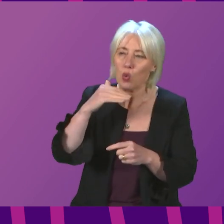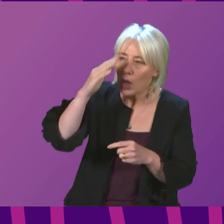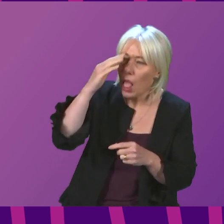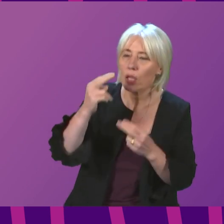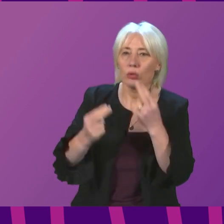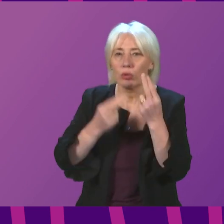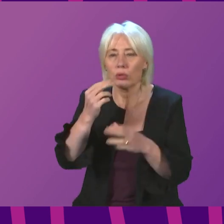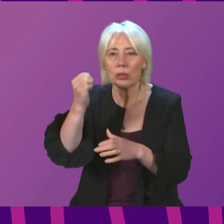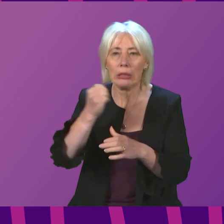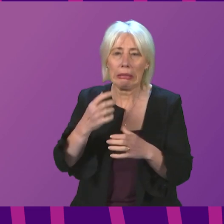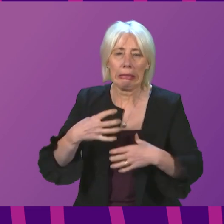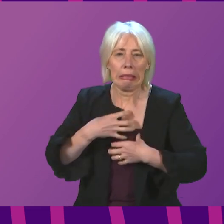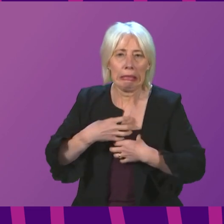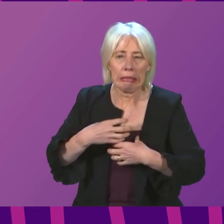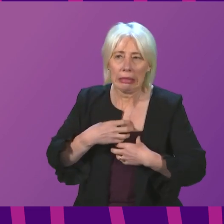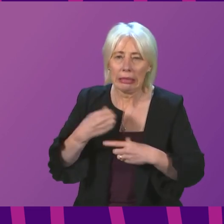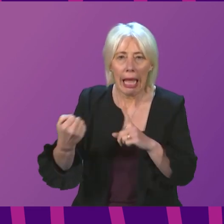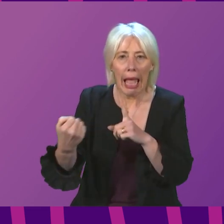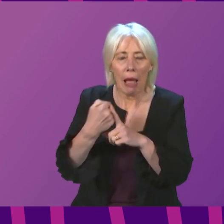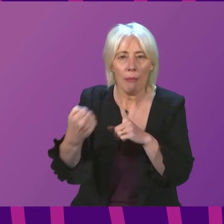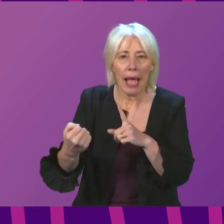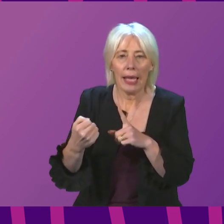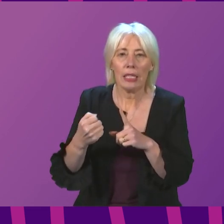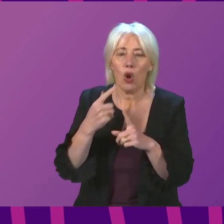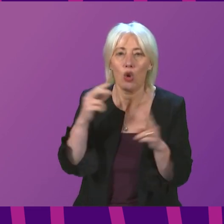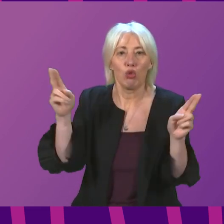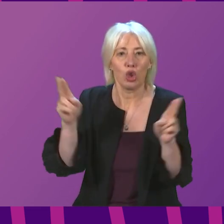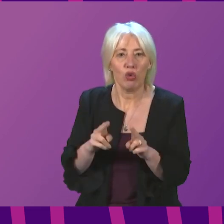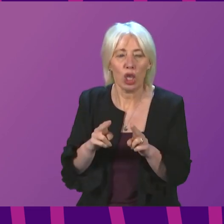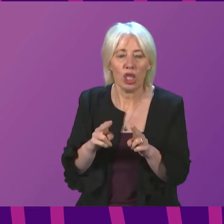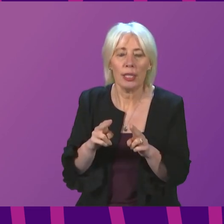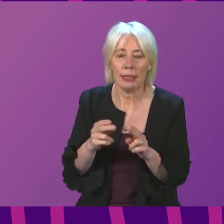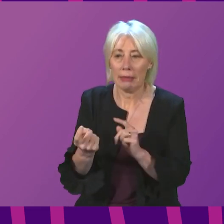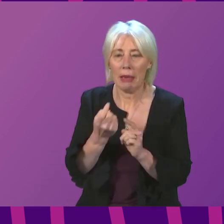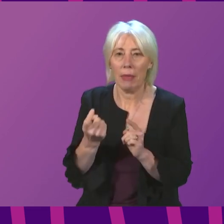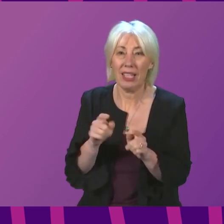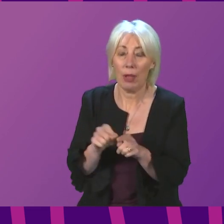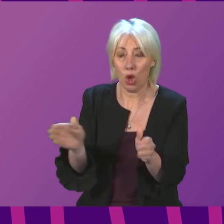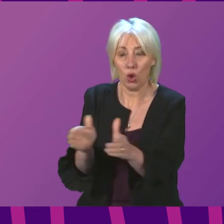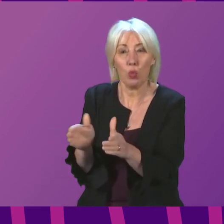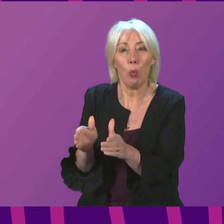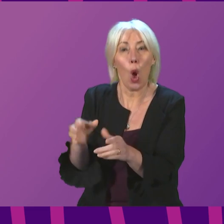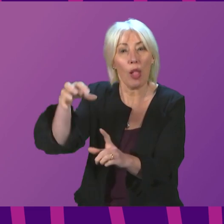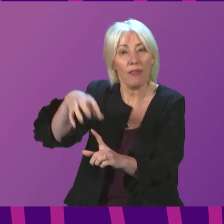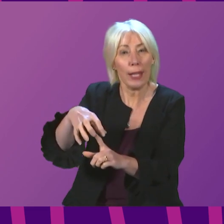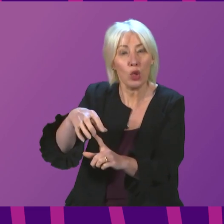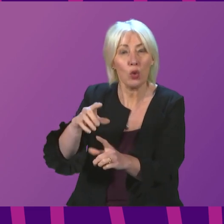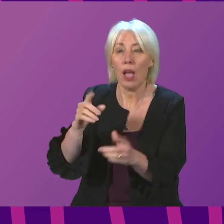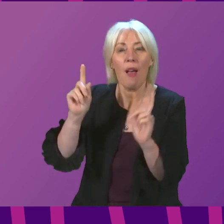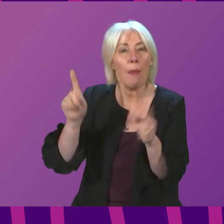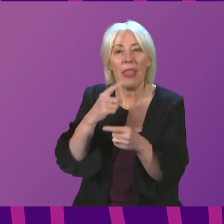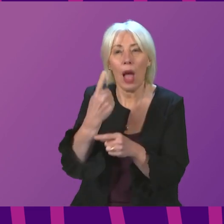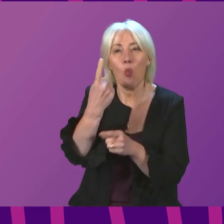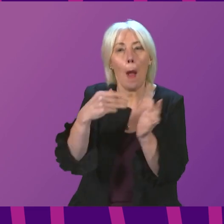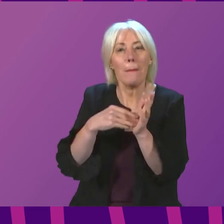are absolutely terrified of the impact of recent substantial restrictions, but especially smaller venues who cannot easily apply the one-metre distancing.